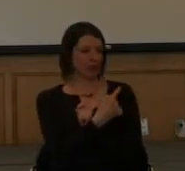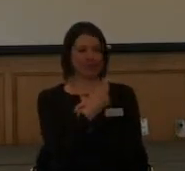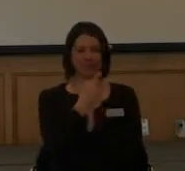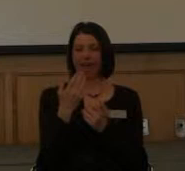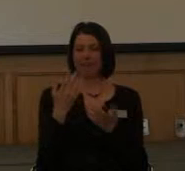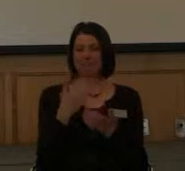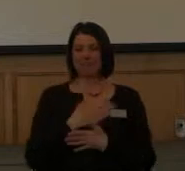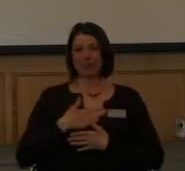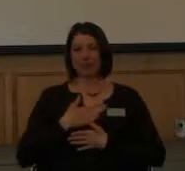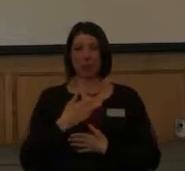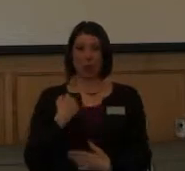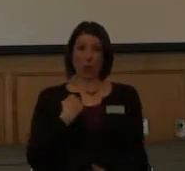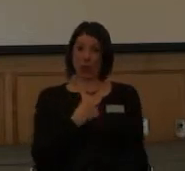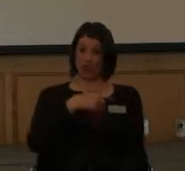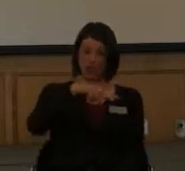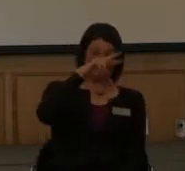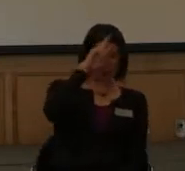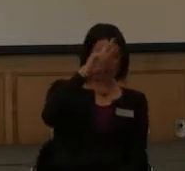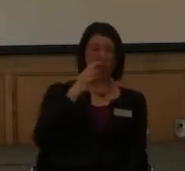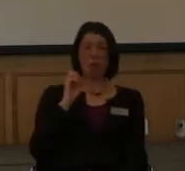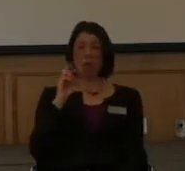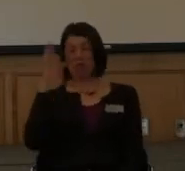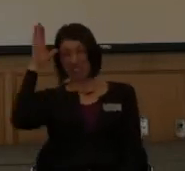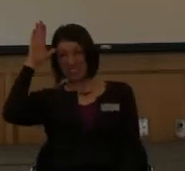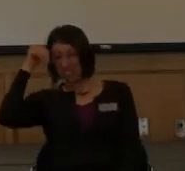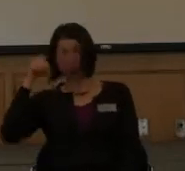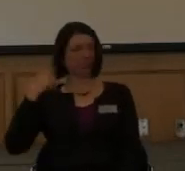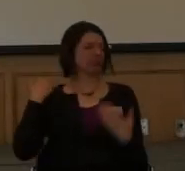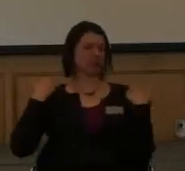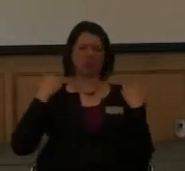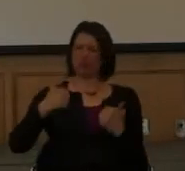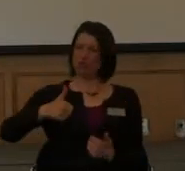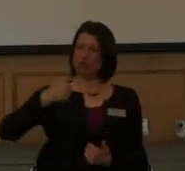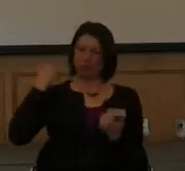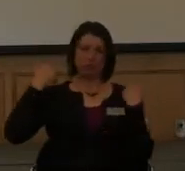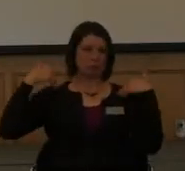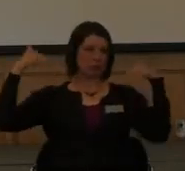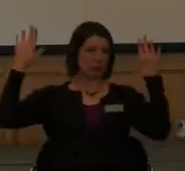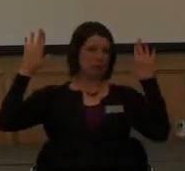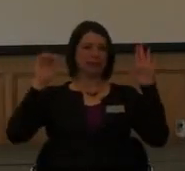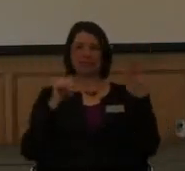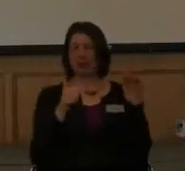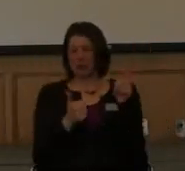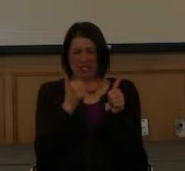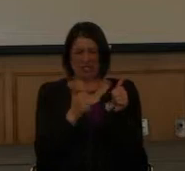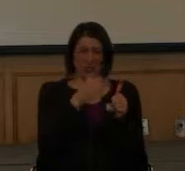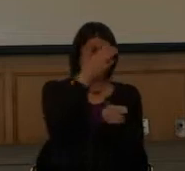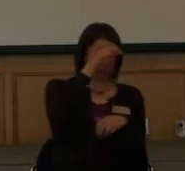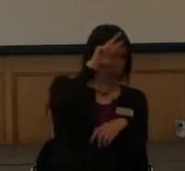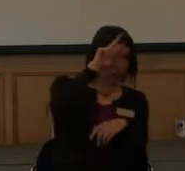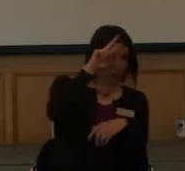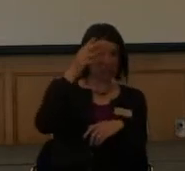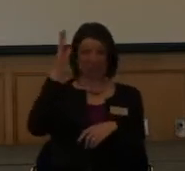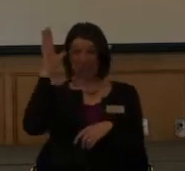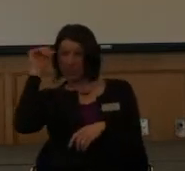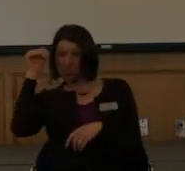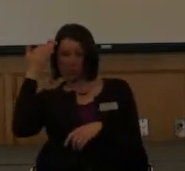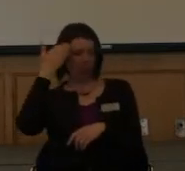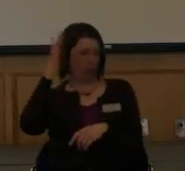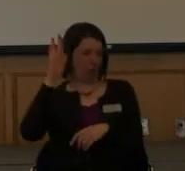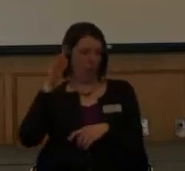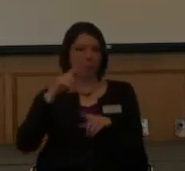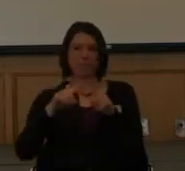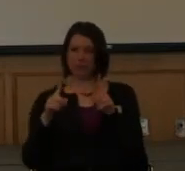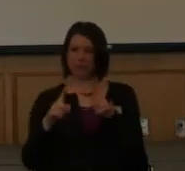we're either too stupid or too stubborn to give up. And we haven't really decided which one that is. So that was